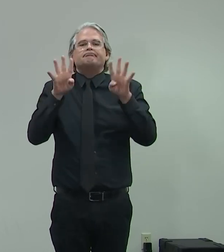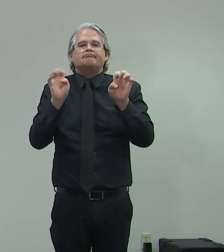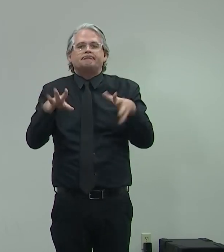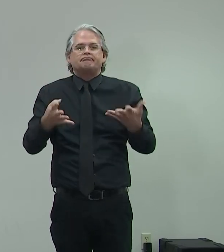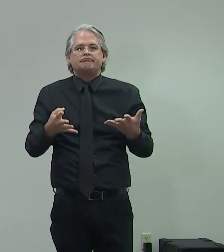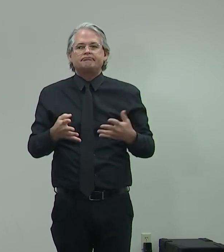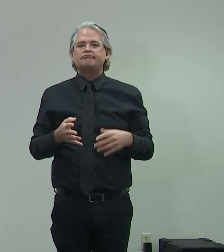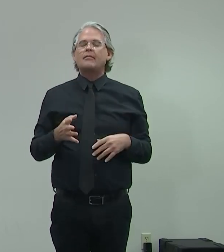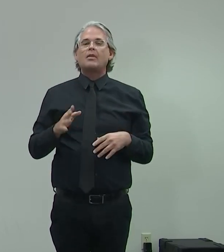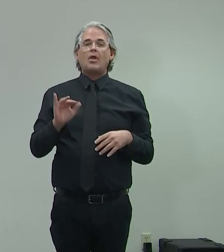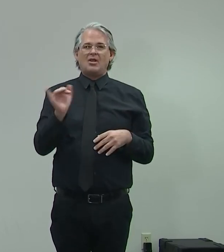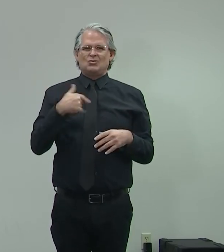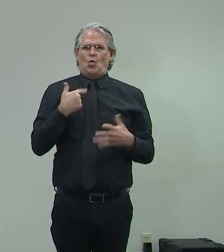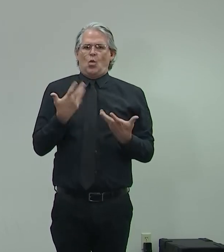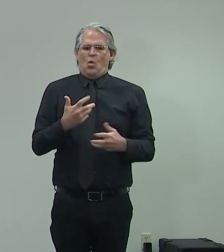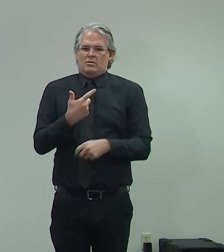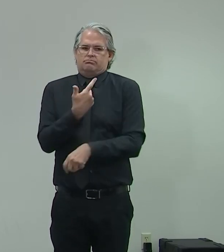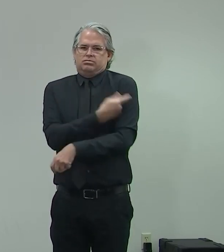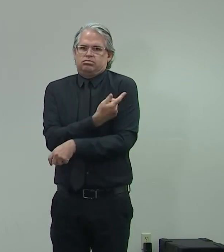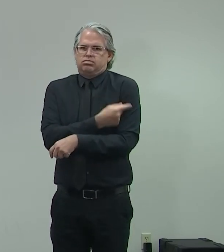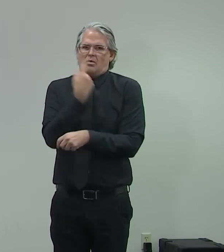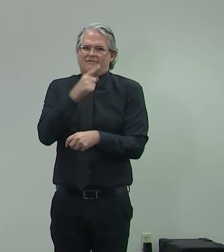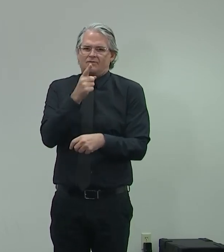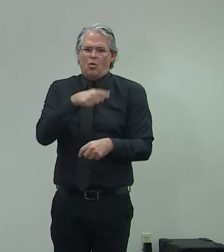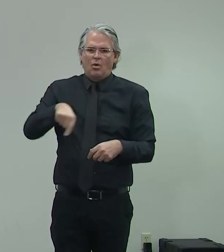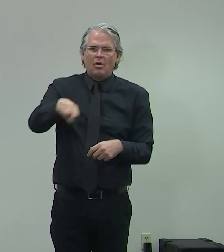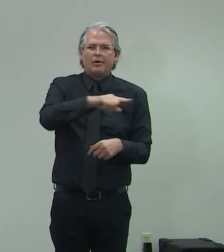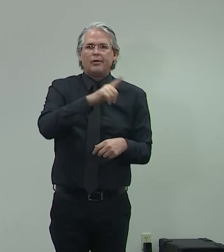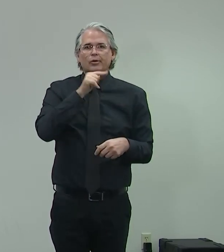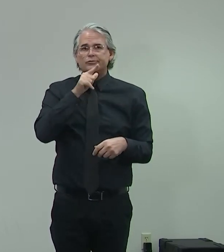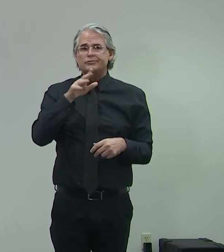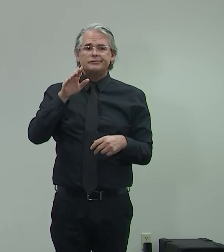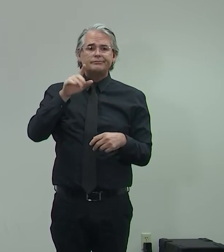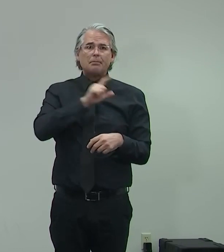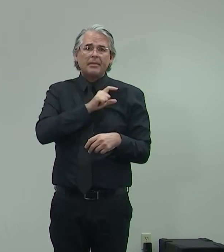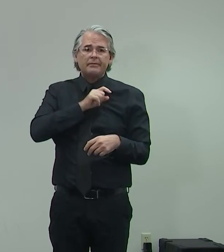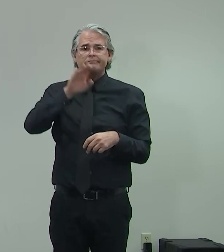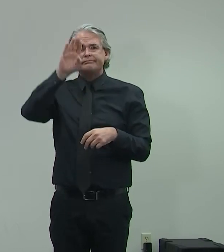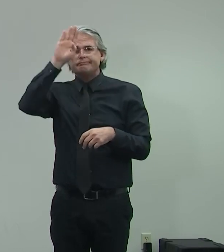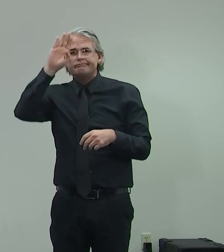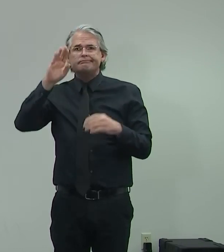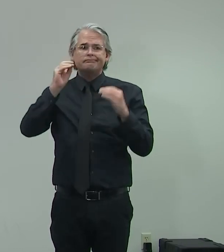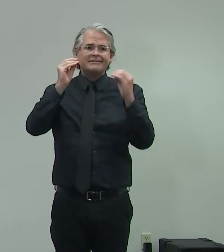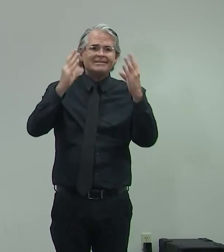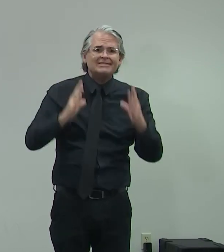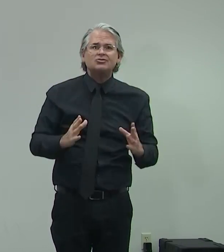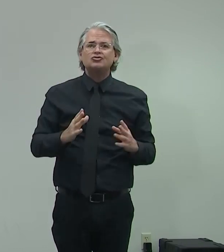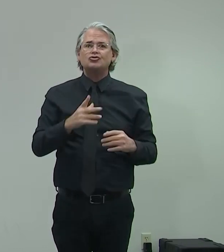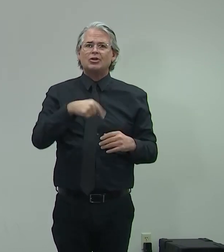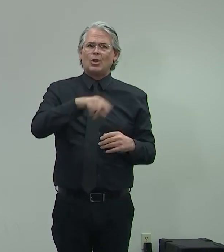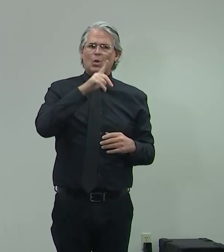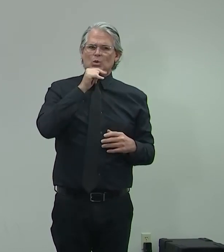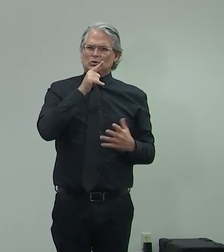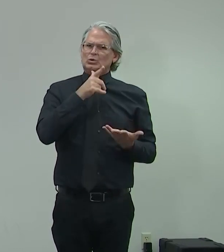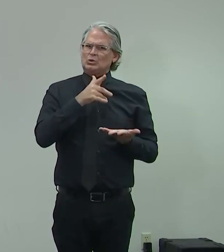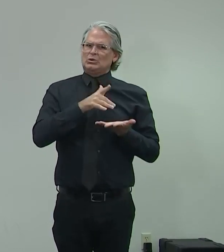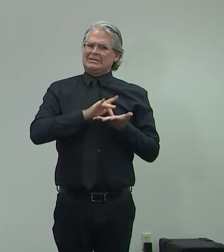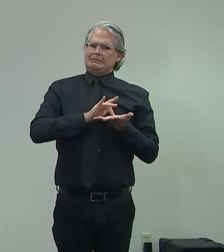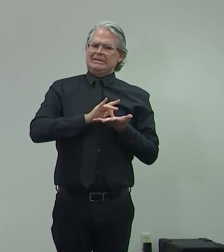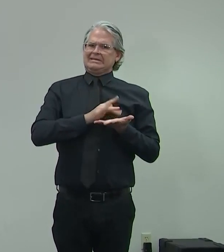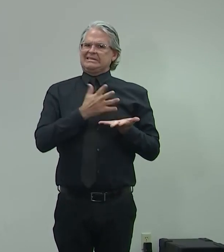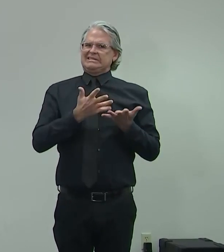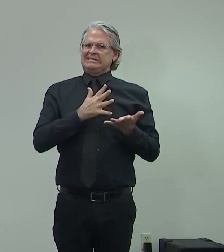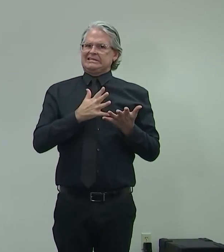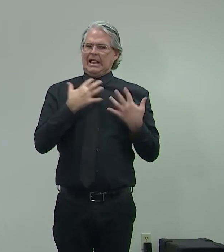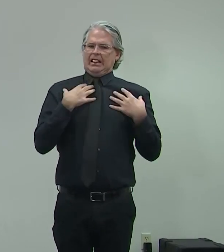workers on the front line. Teachers need to be right up there in the first folks in our vulnerable population that could get it first. Thank you. We'll keep